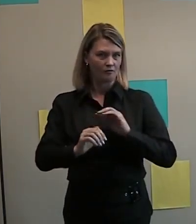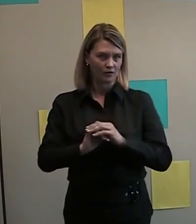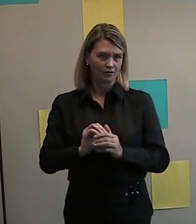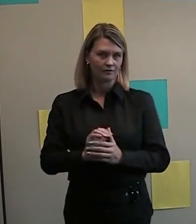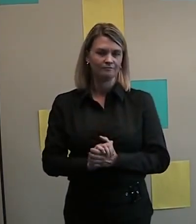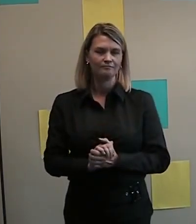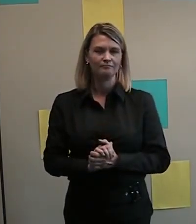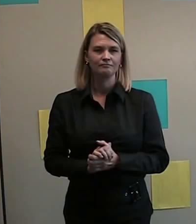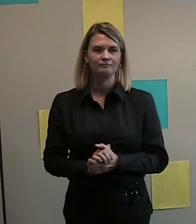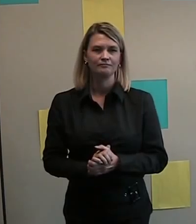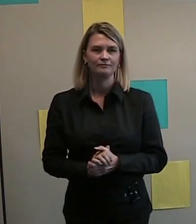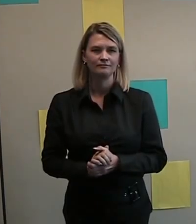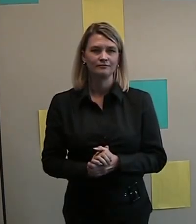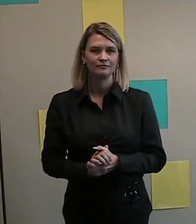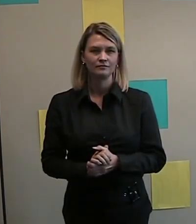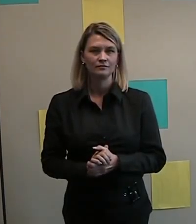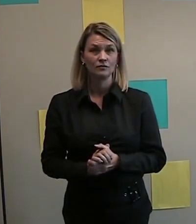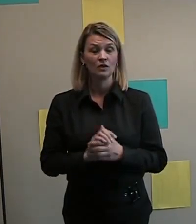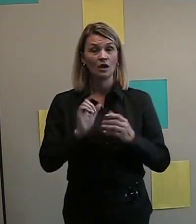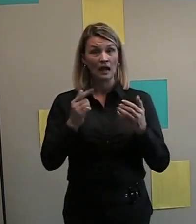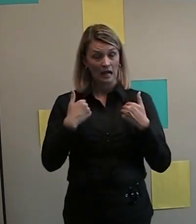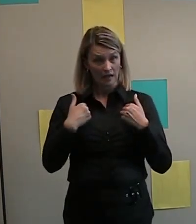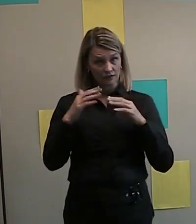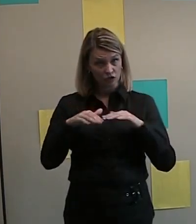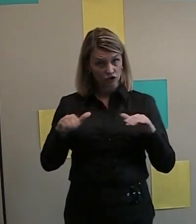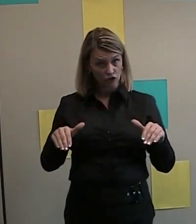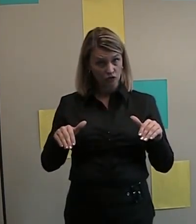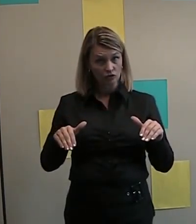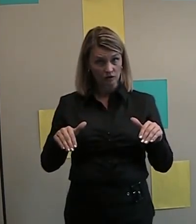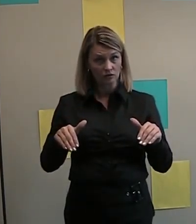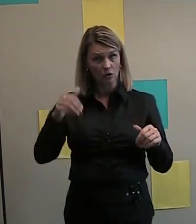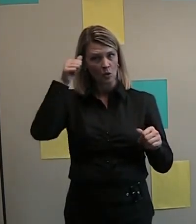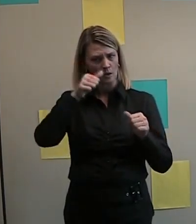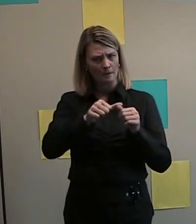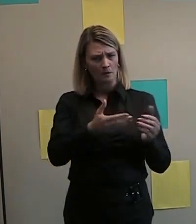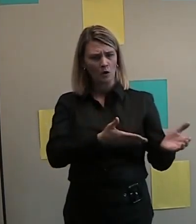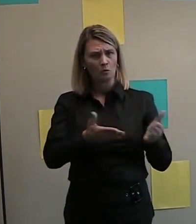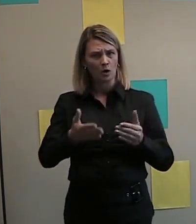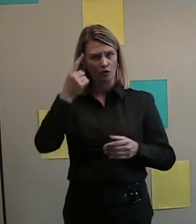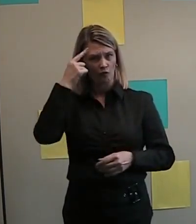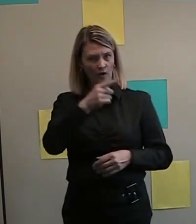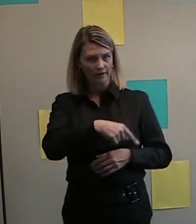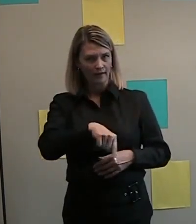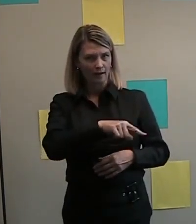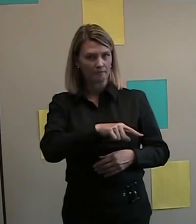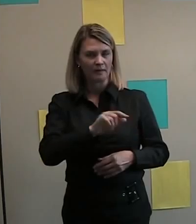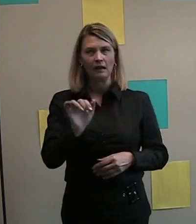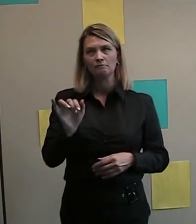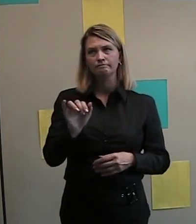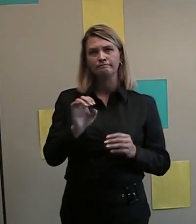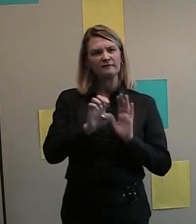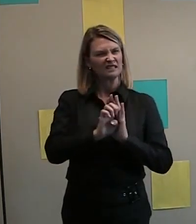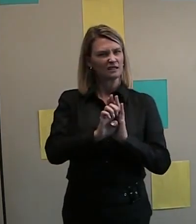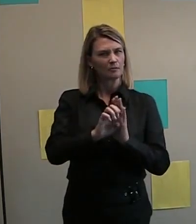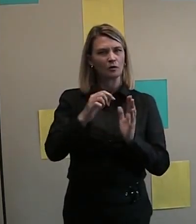If you have children, bring items for them like baby food